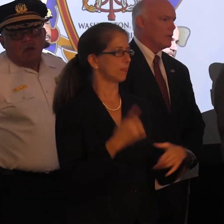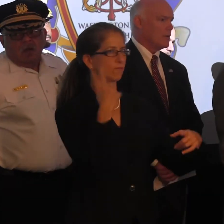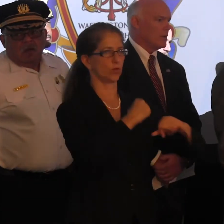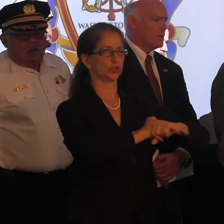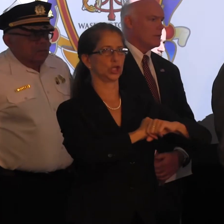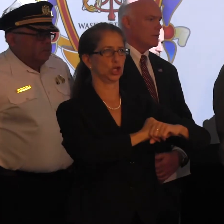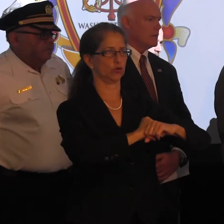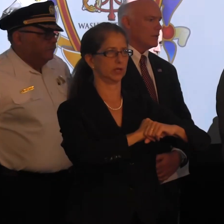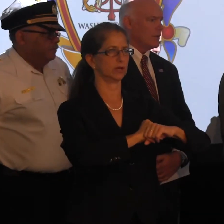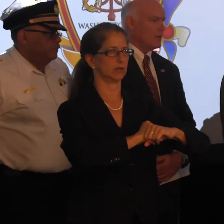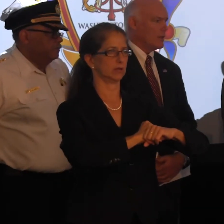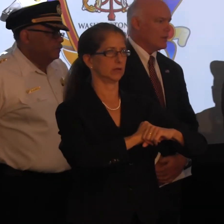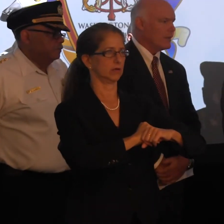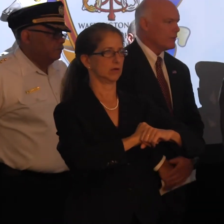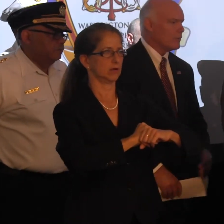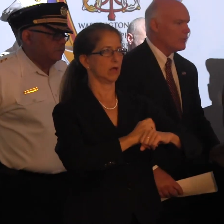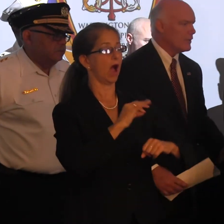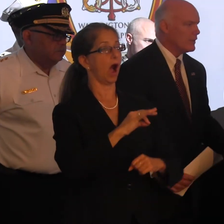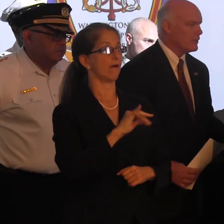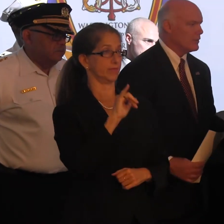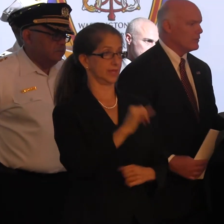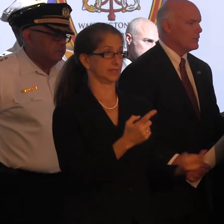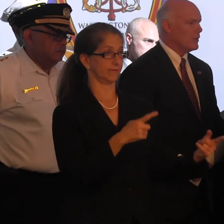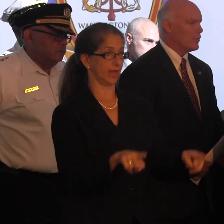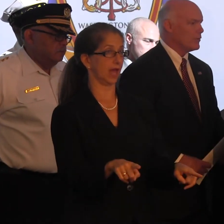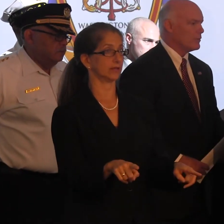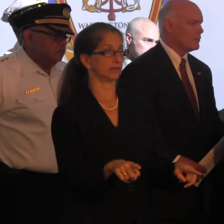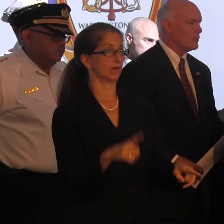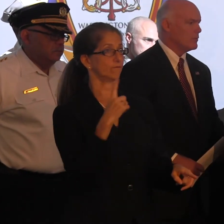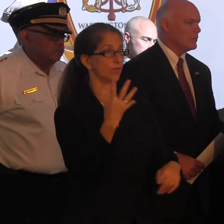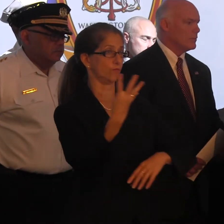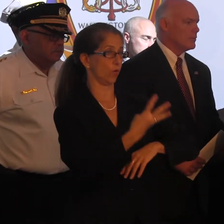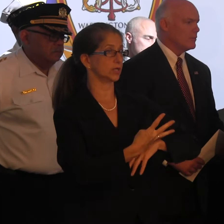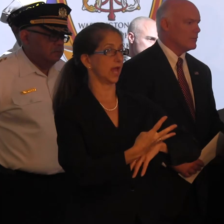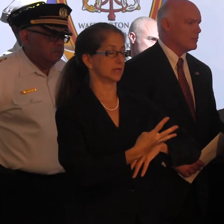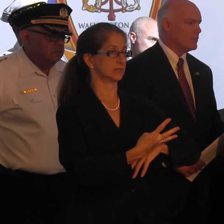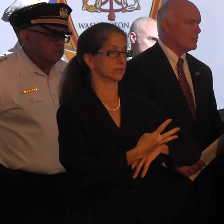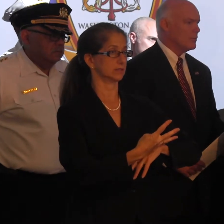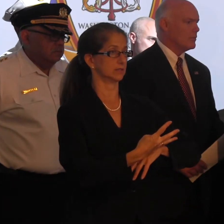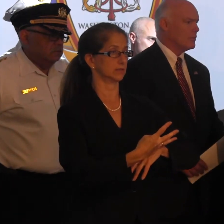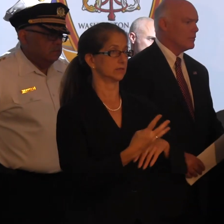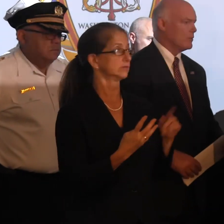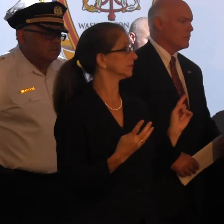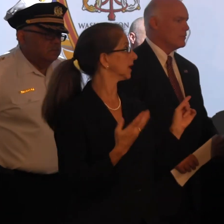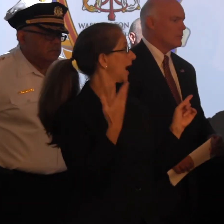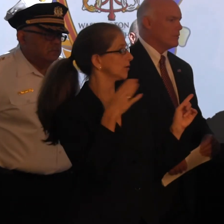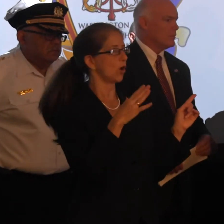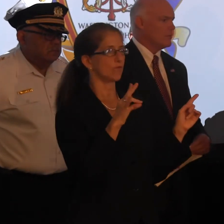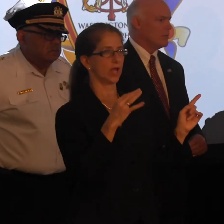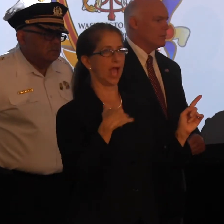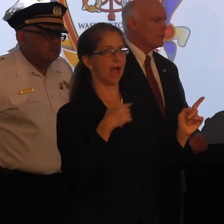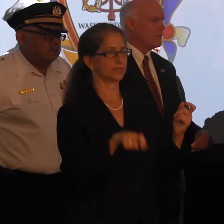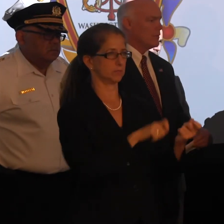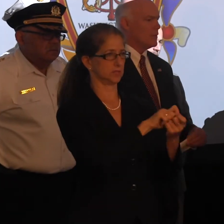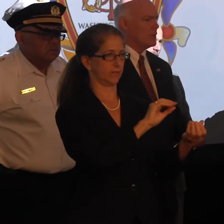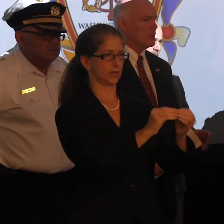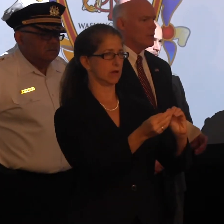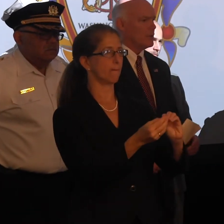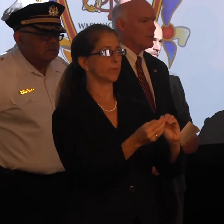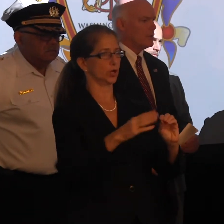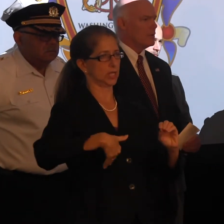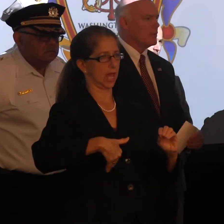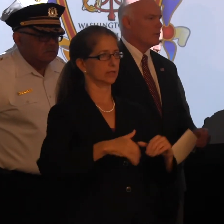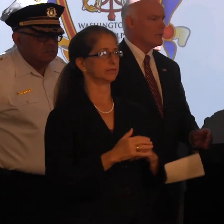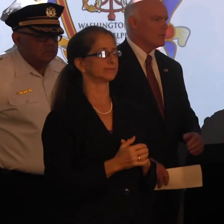we have a set figure for it just